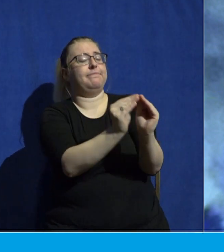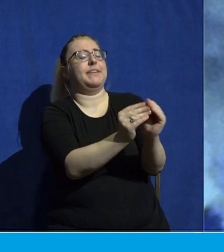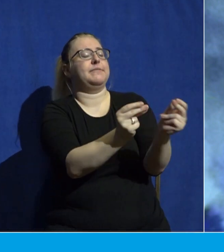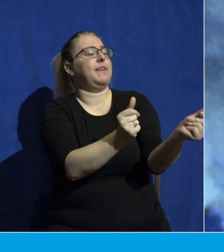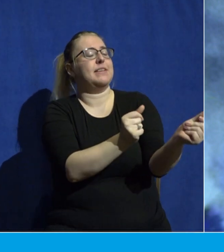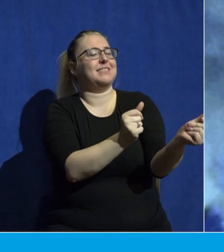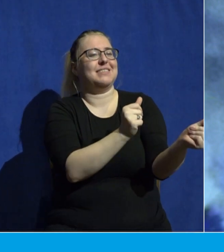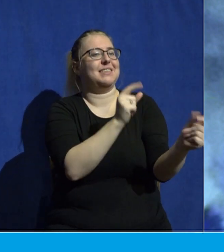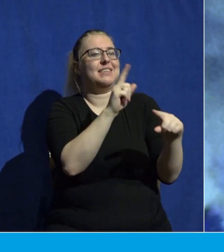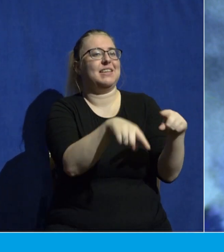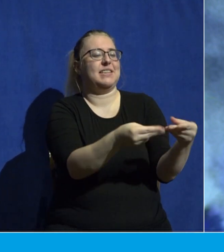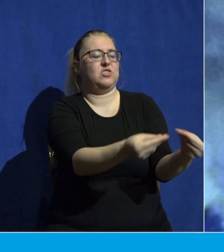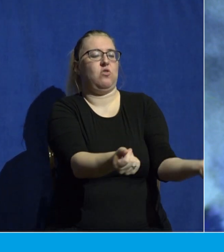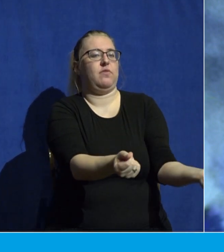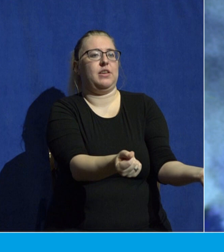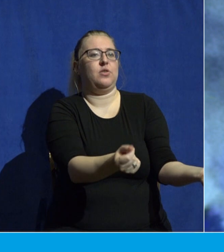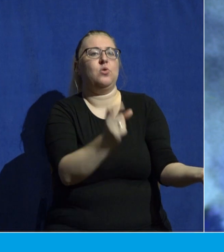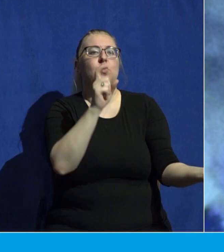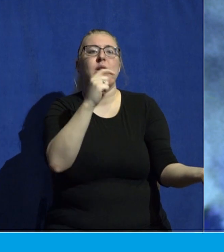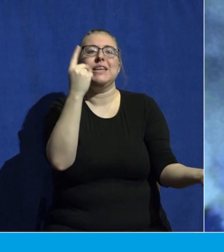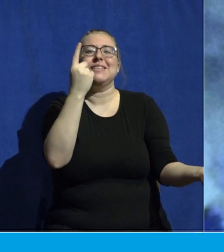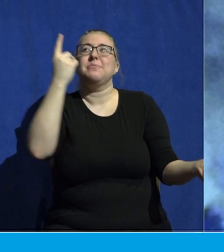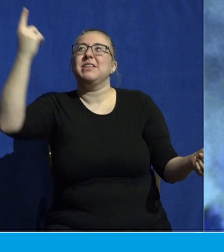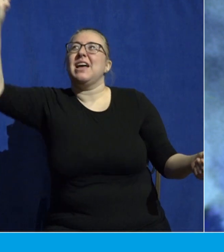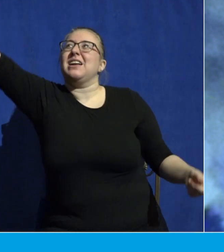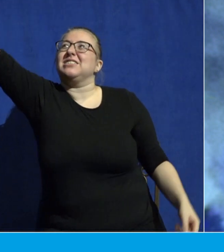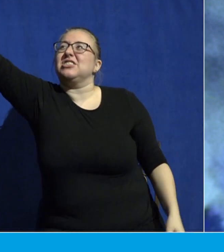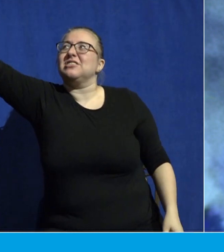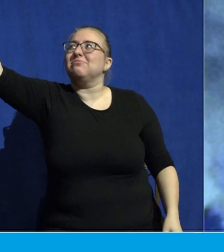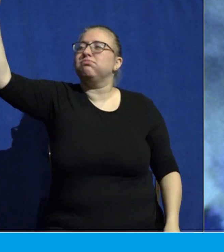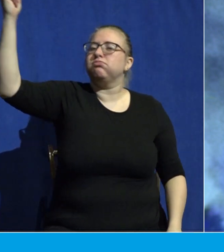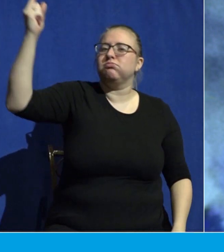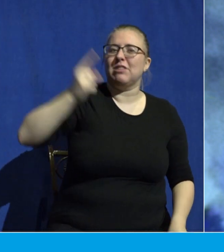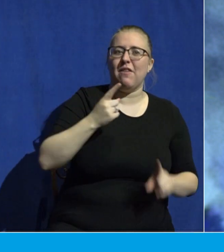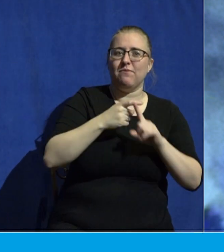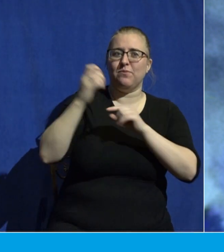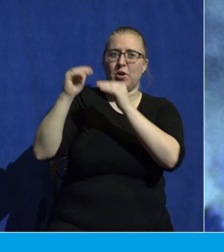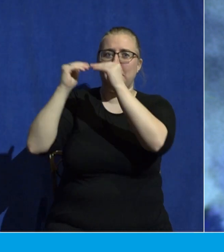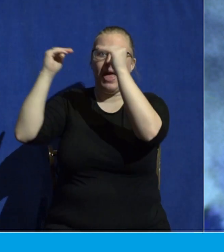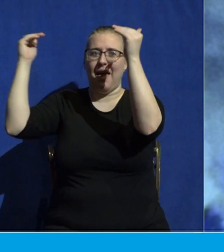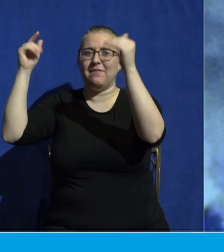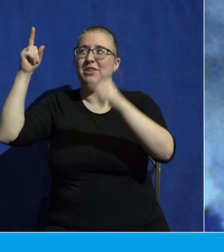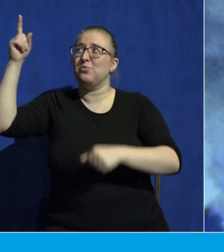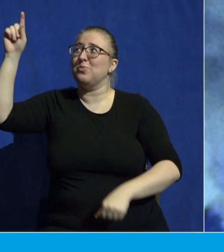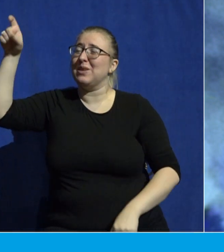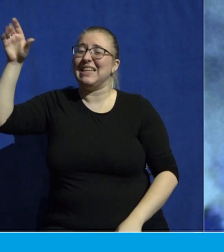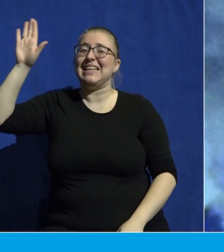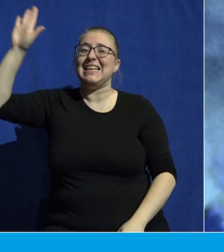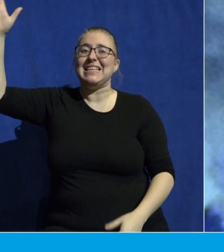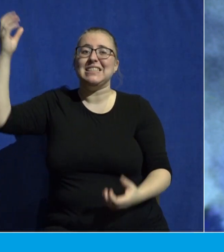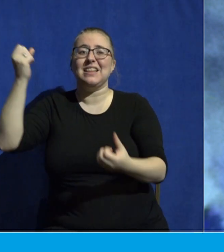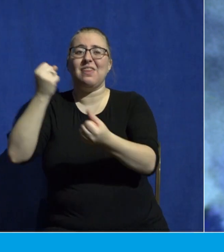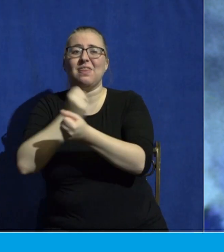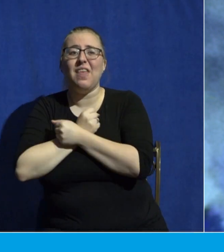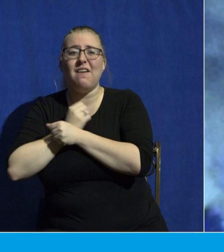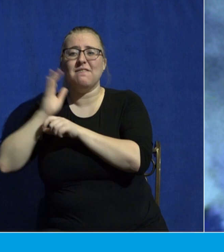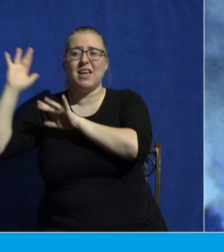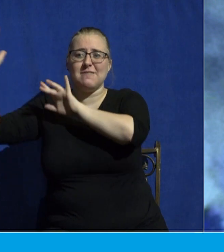something that can only come down to us from heaven. We need God's love. We need his mercy. And he's